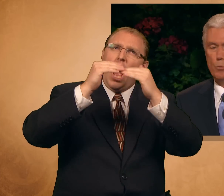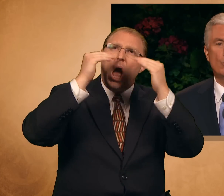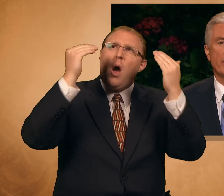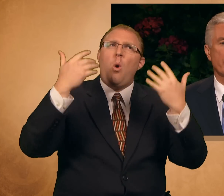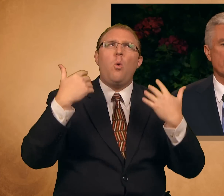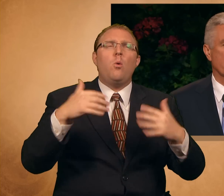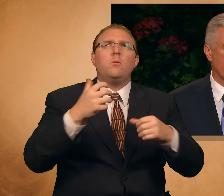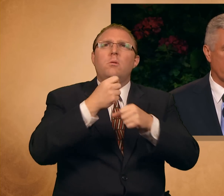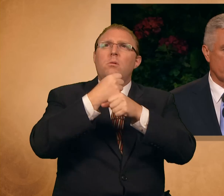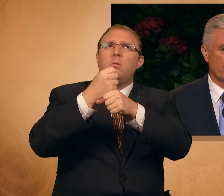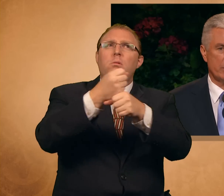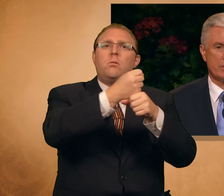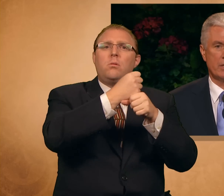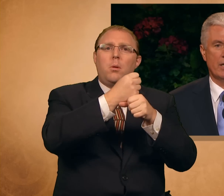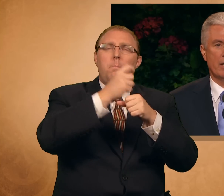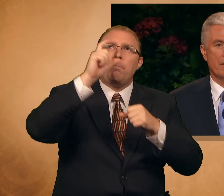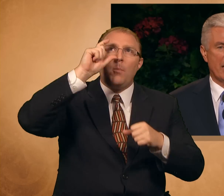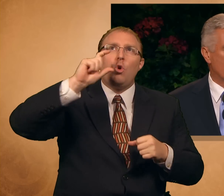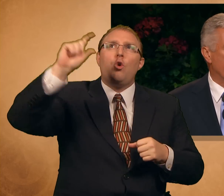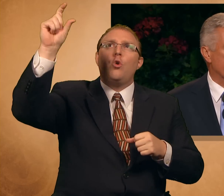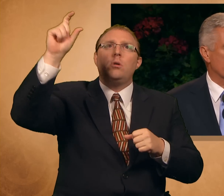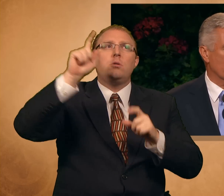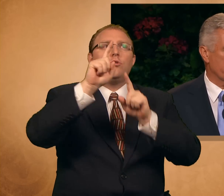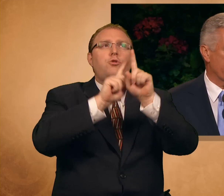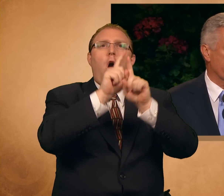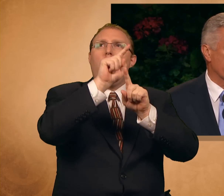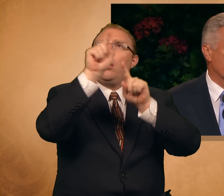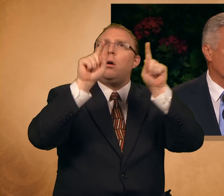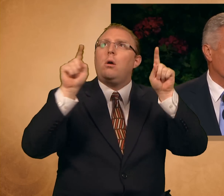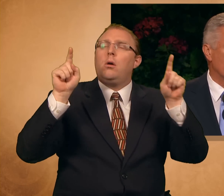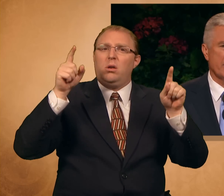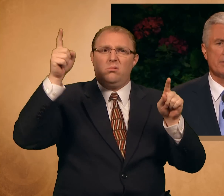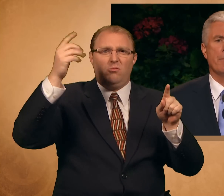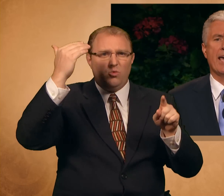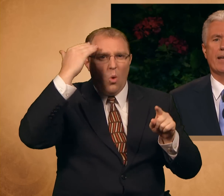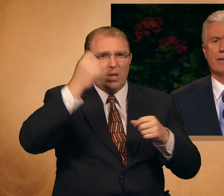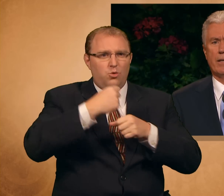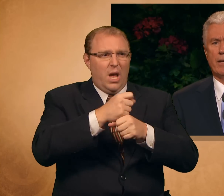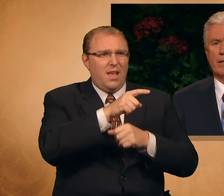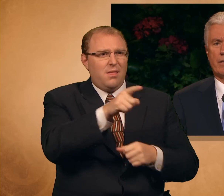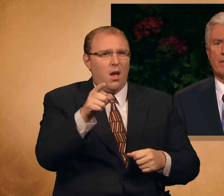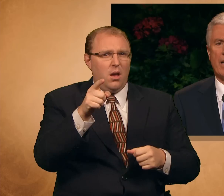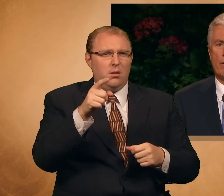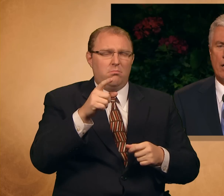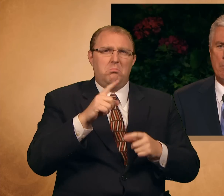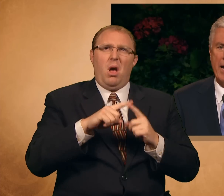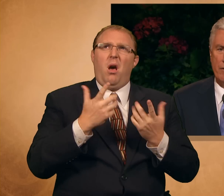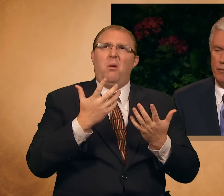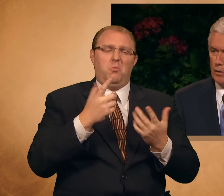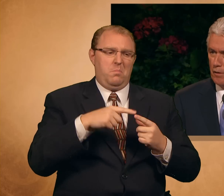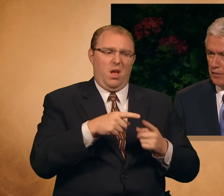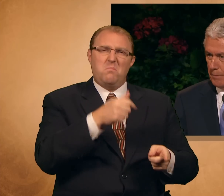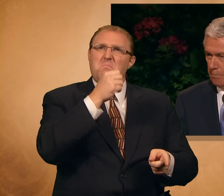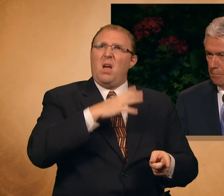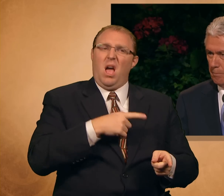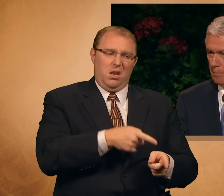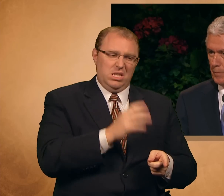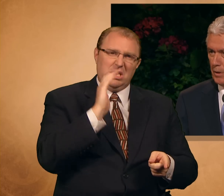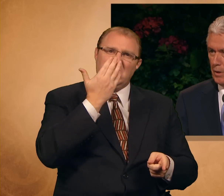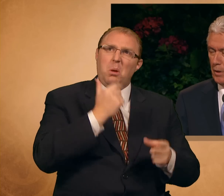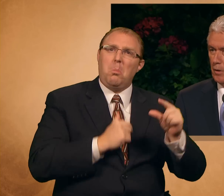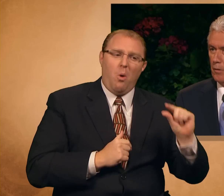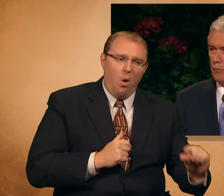the moon and the stars which thou hast ordained, what is man that thou art mindful of him?